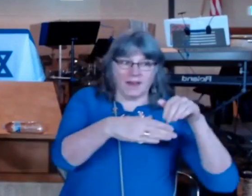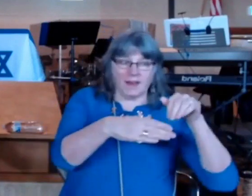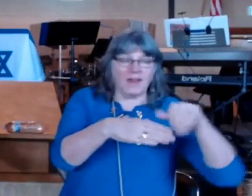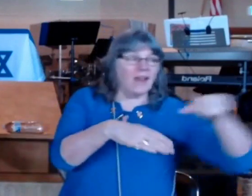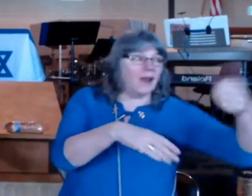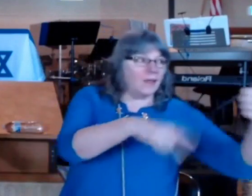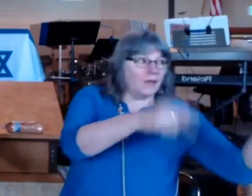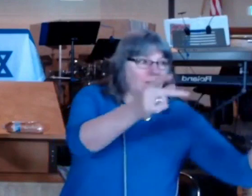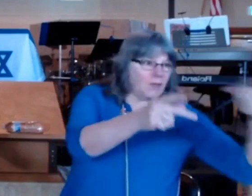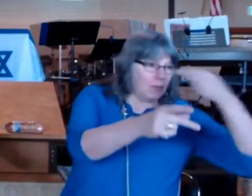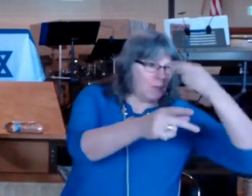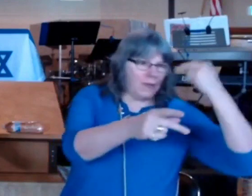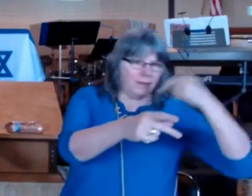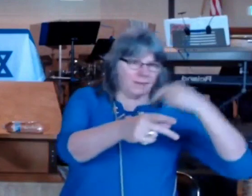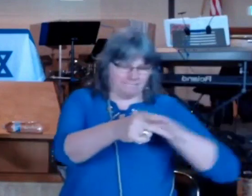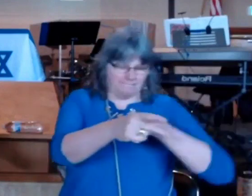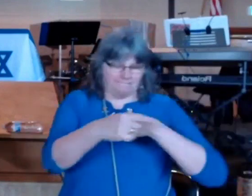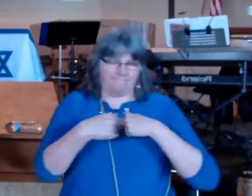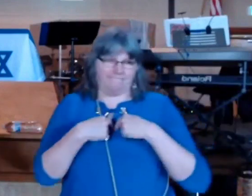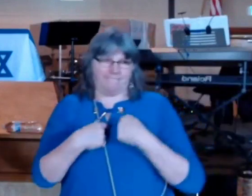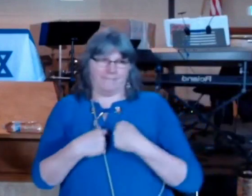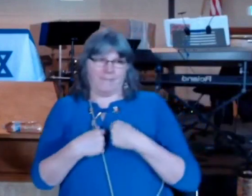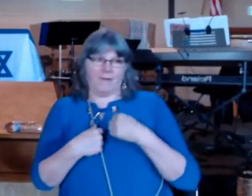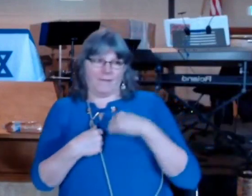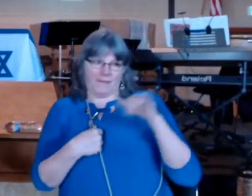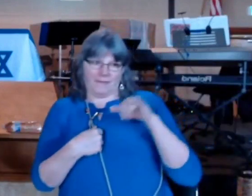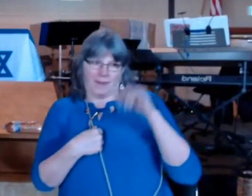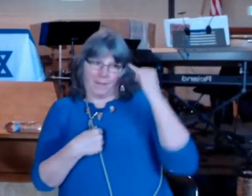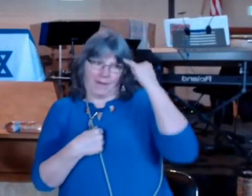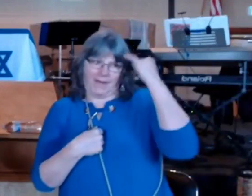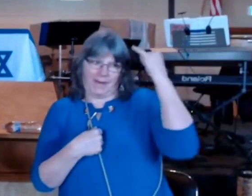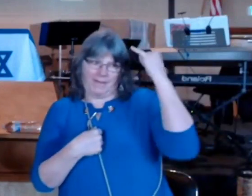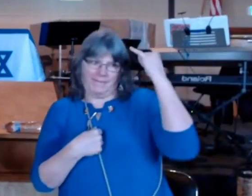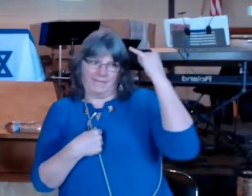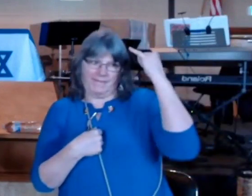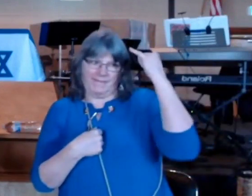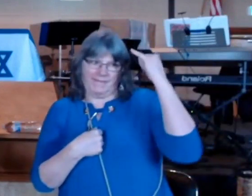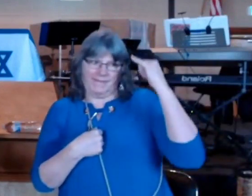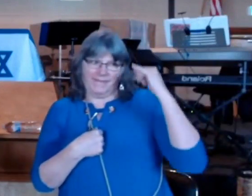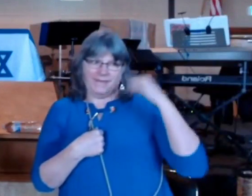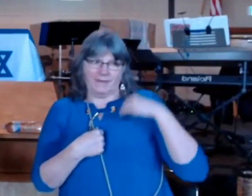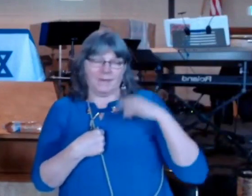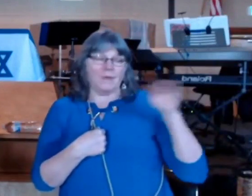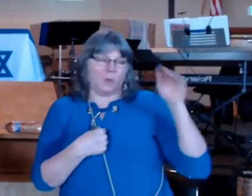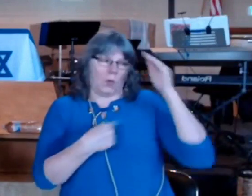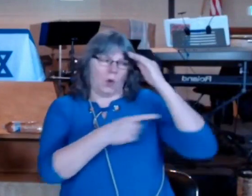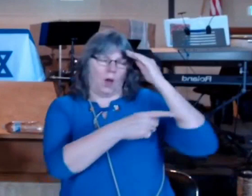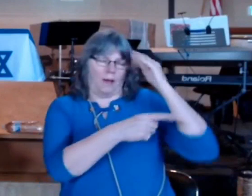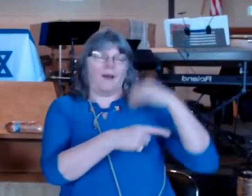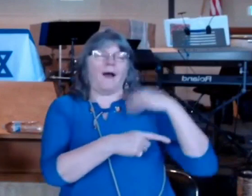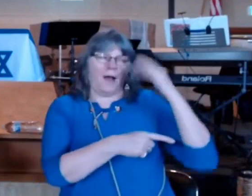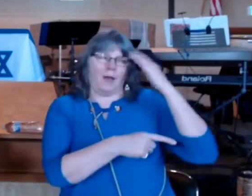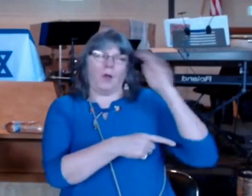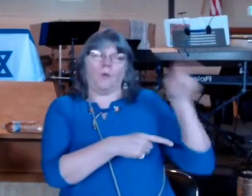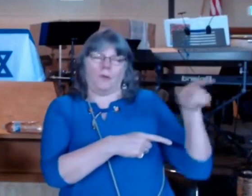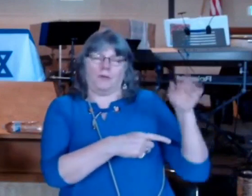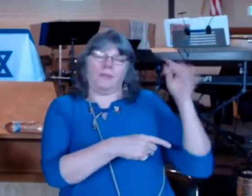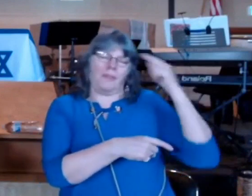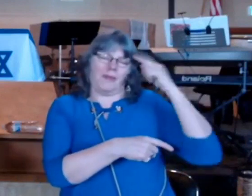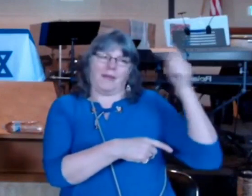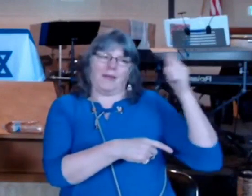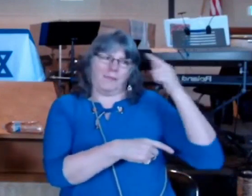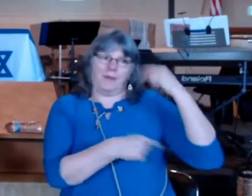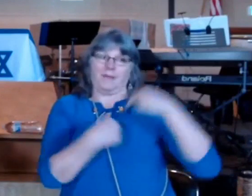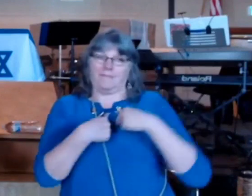originate yourself from yourself there is a way of there is a problem in English saying that